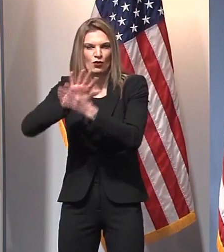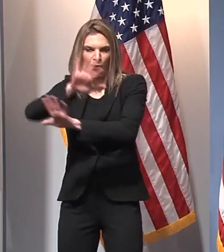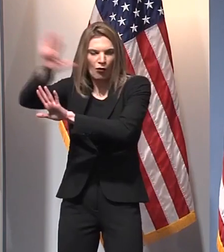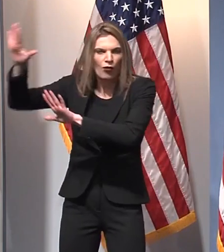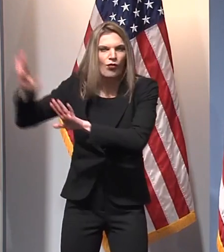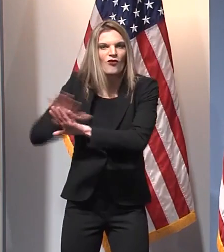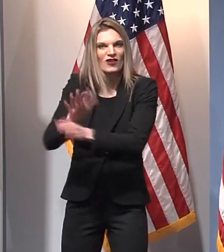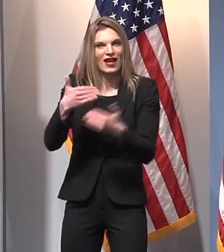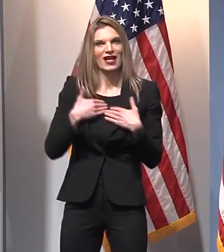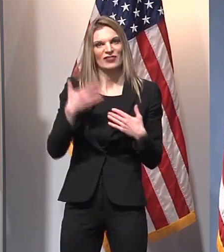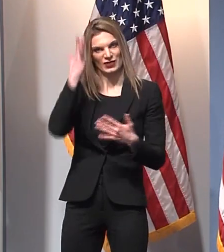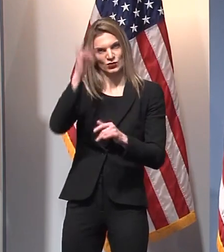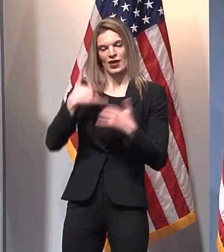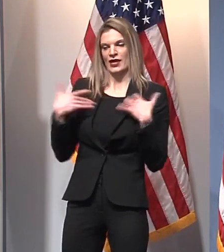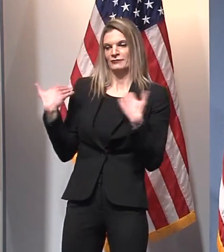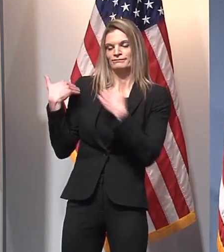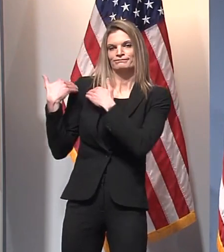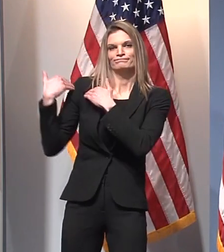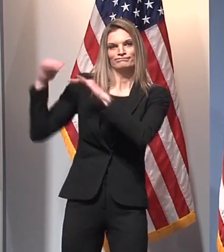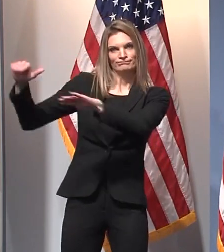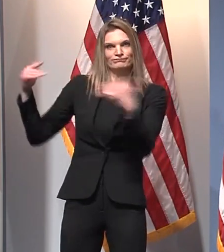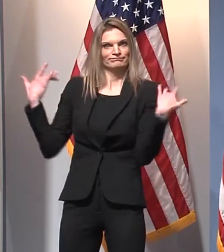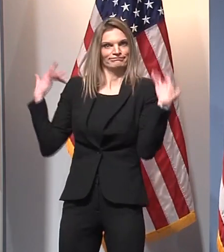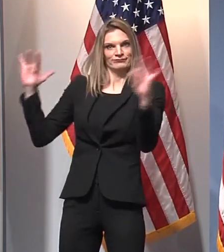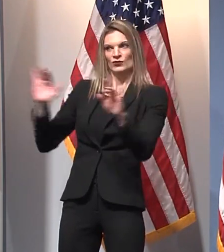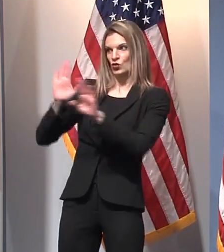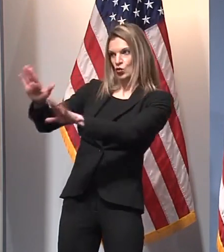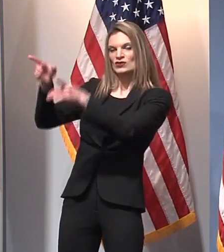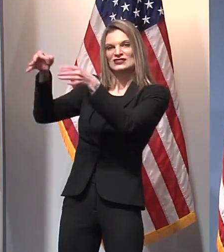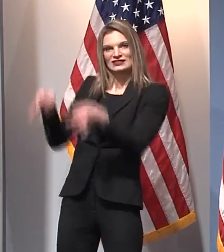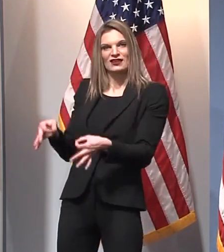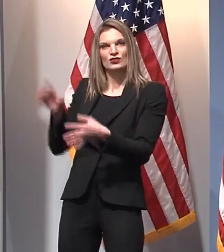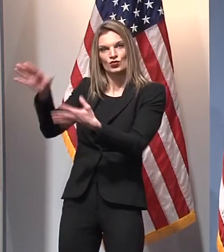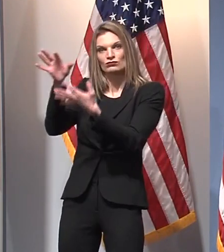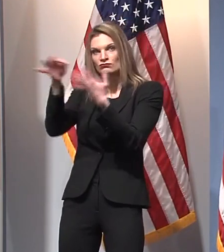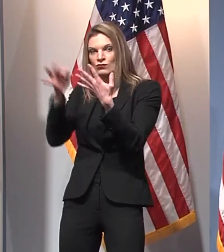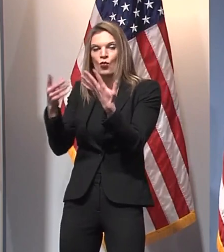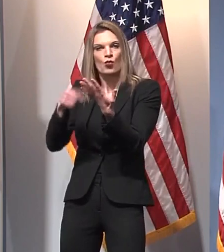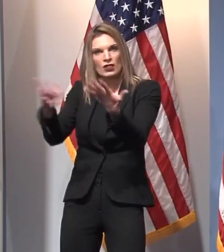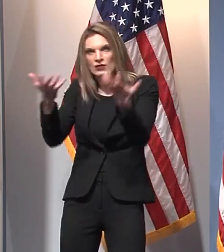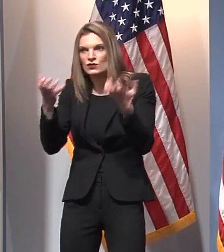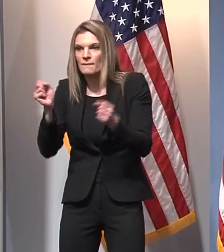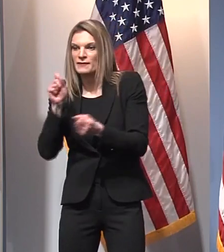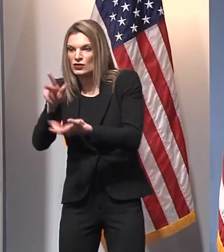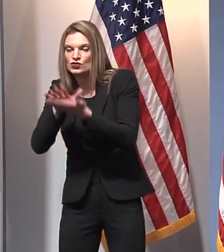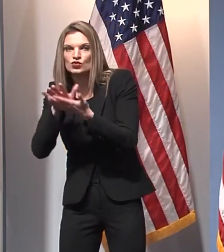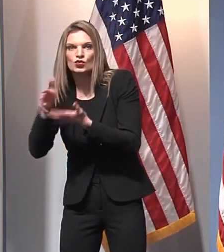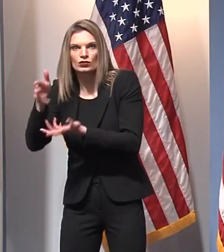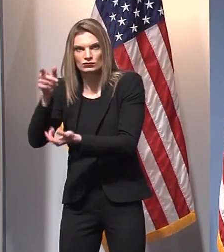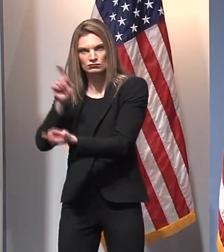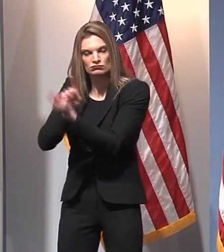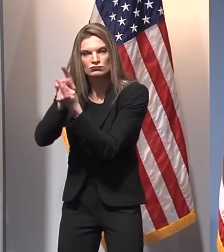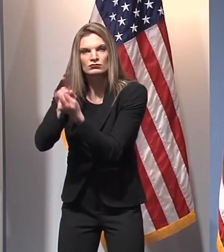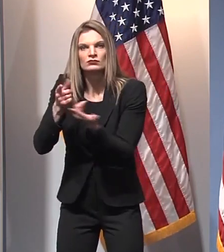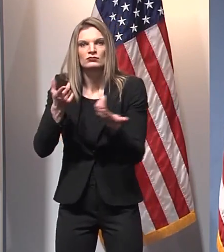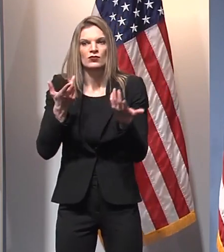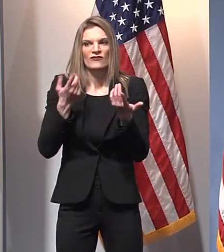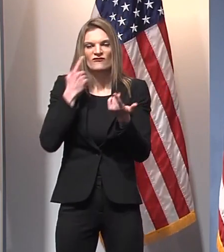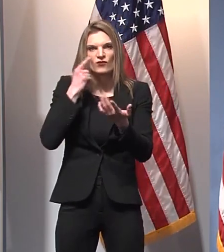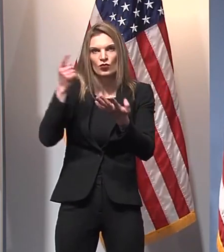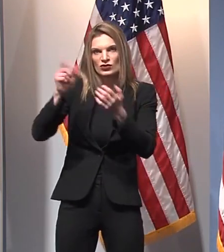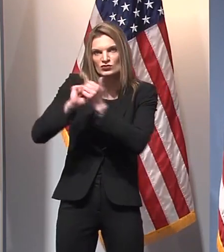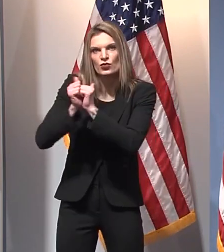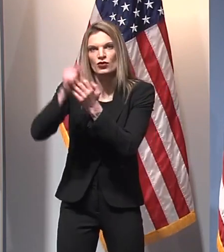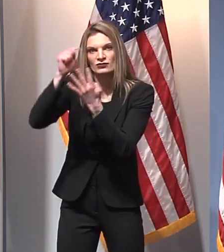them having the ability, us giving them the support so that they can be successful, us giving them the knowledge and the blueprint, and